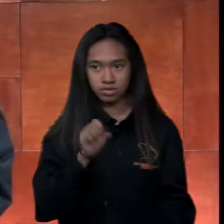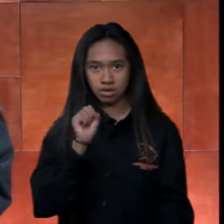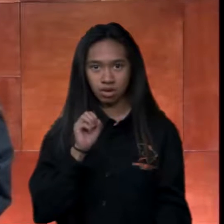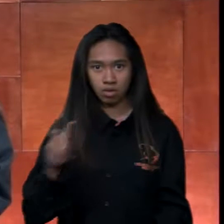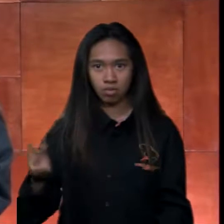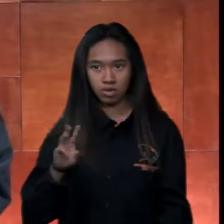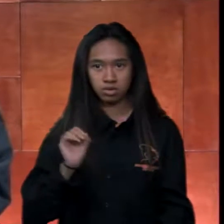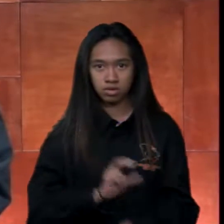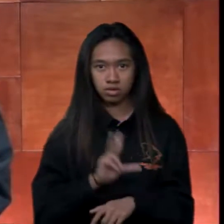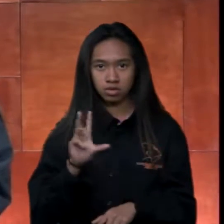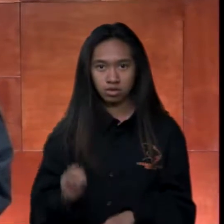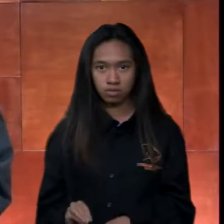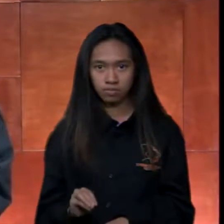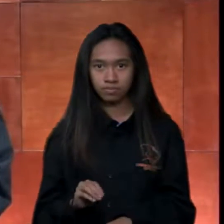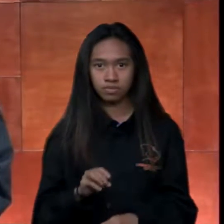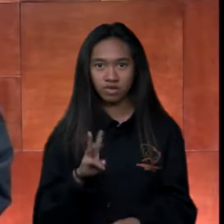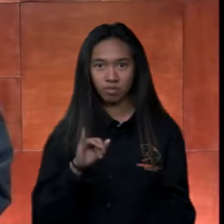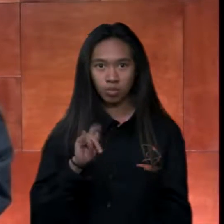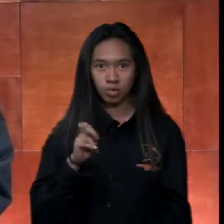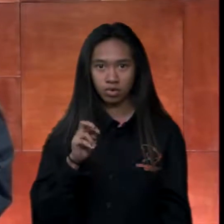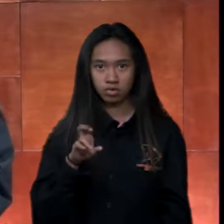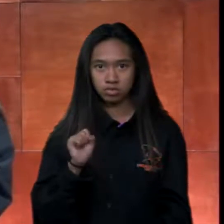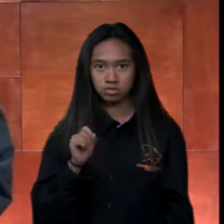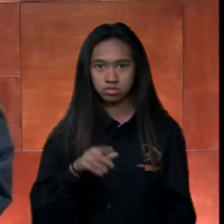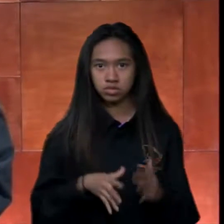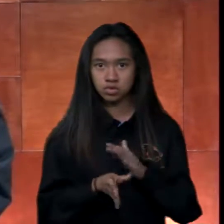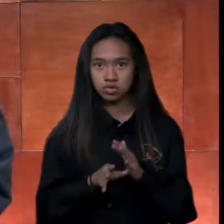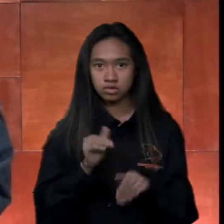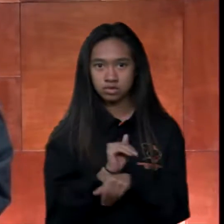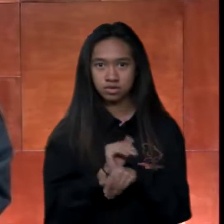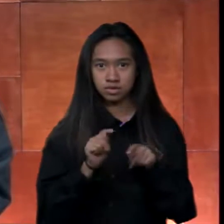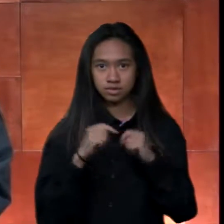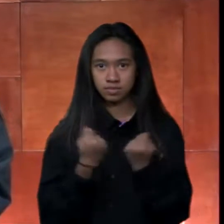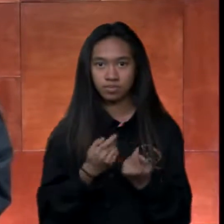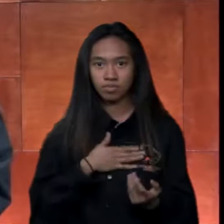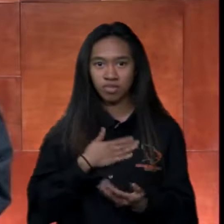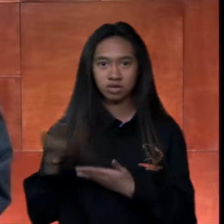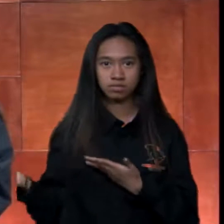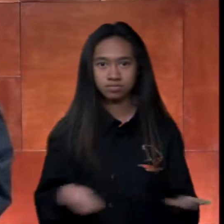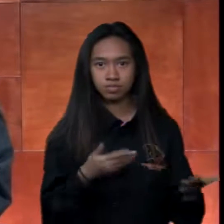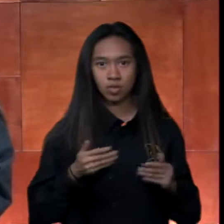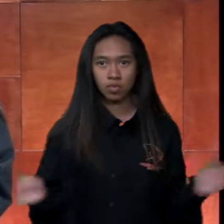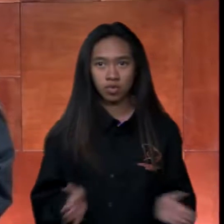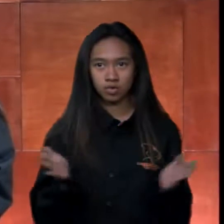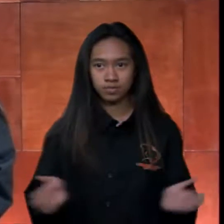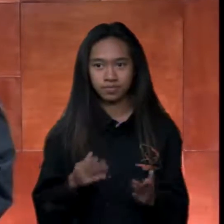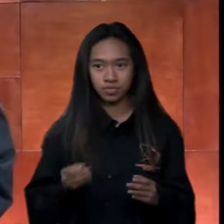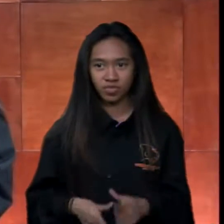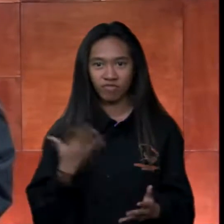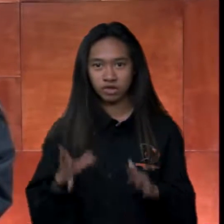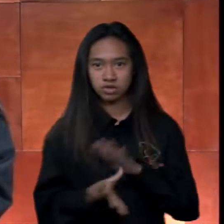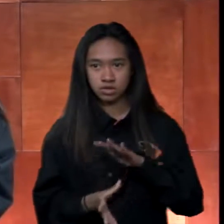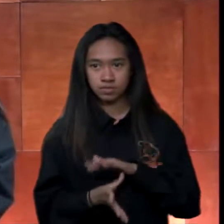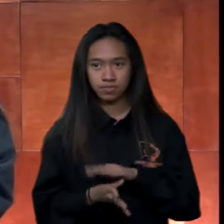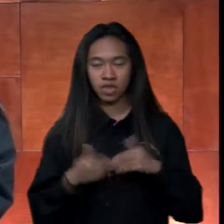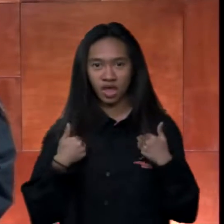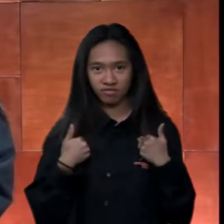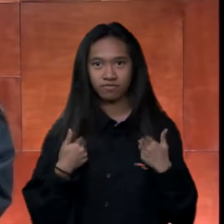Wilkerson-Granus for their senior night game. Please come out and support the team and help recognize our five seniors.